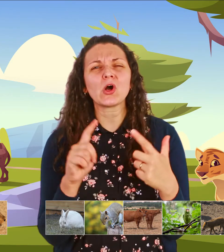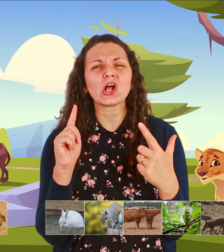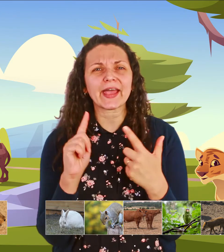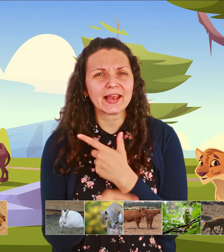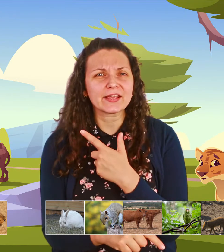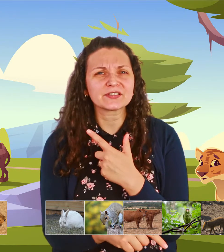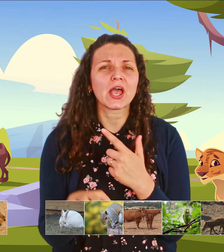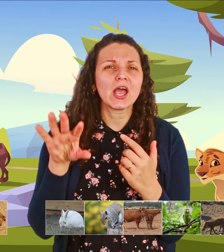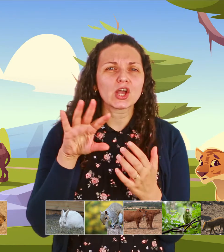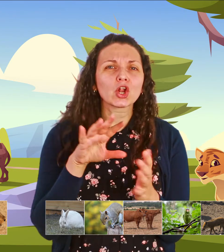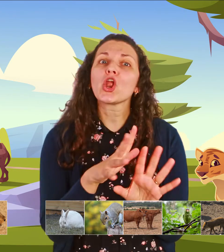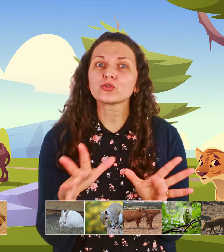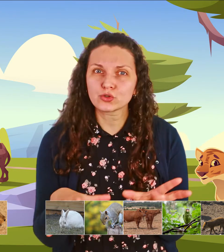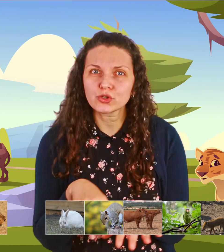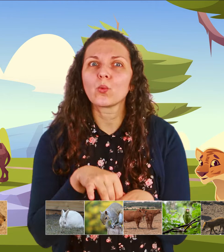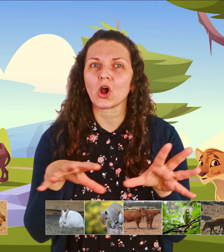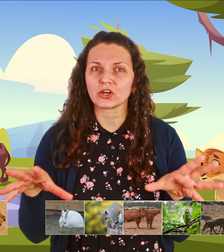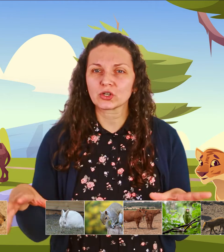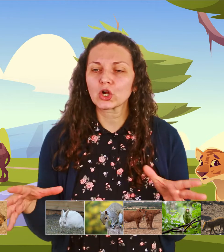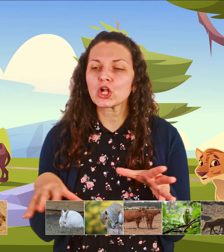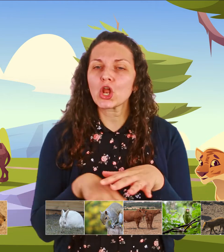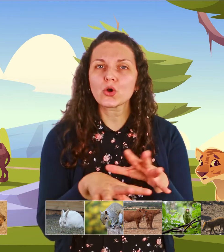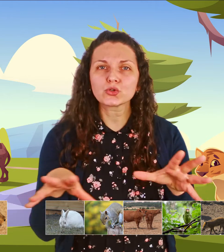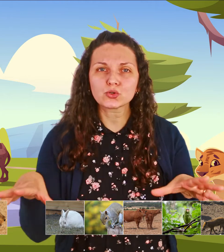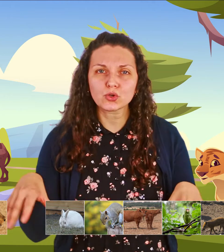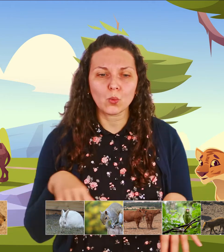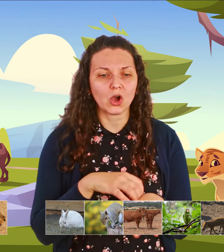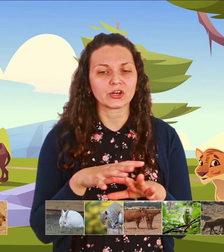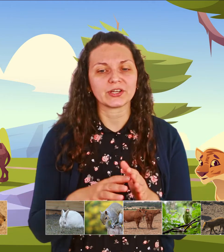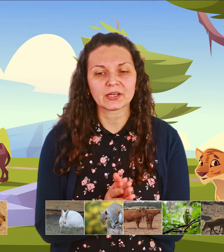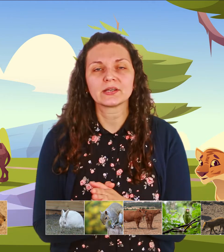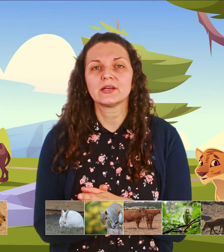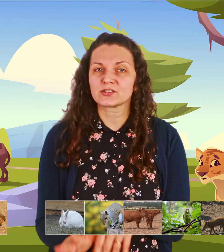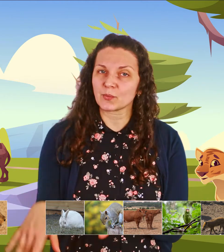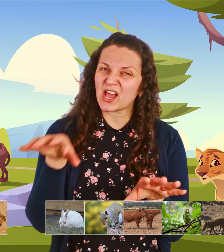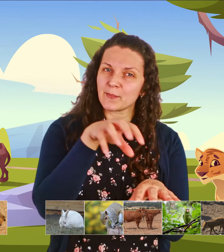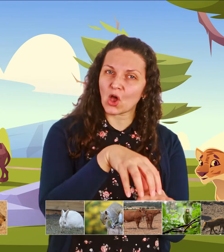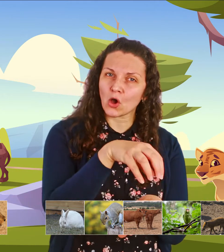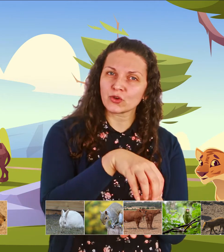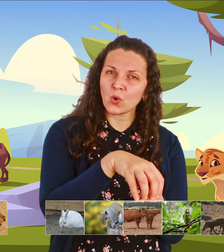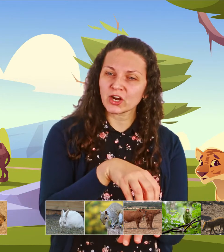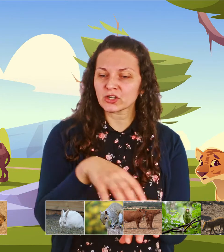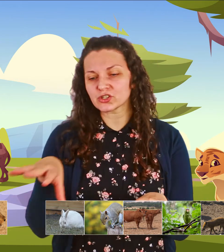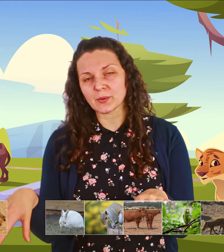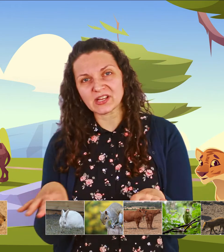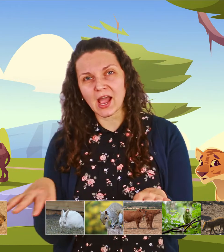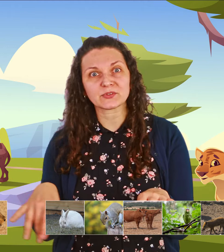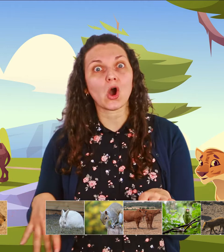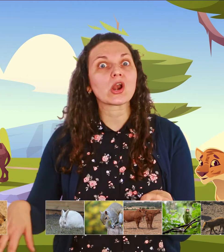that lives close to the water close to the water yeah sometimes on the water sometimes on